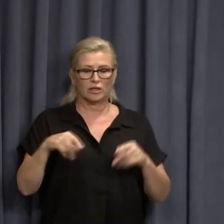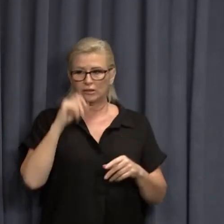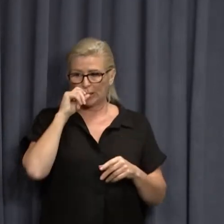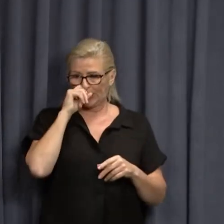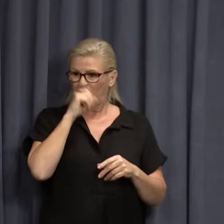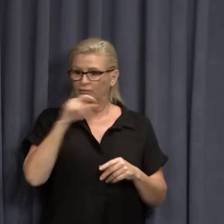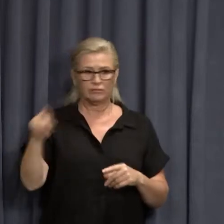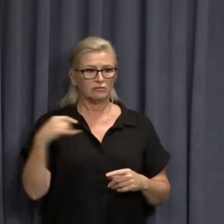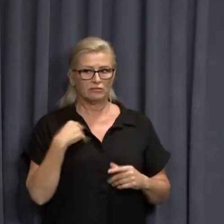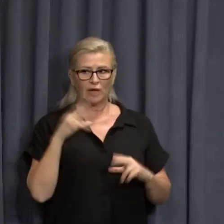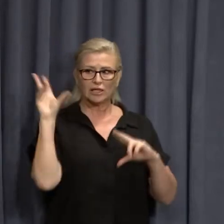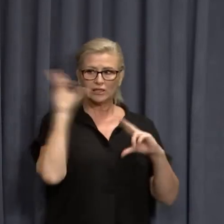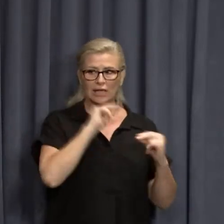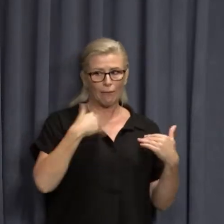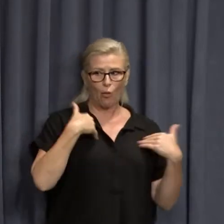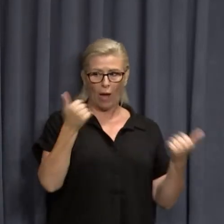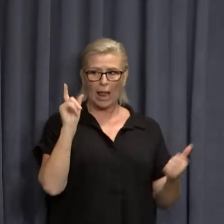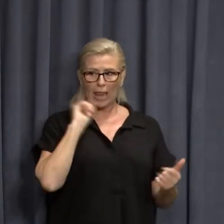Yes, I slept well last night.